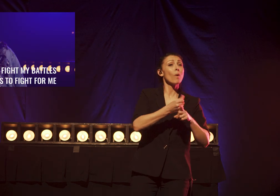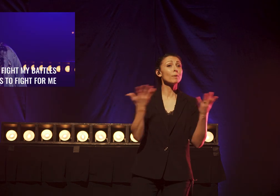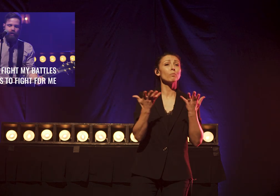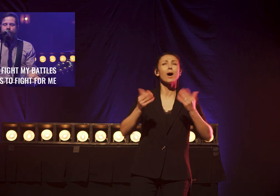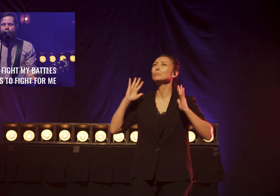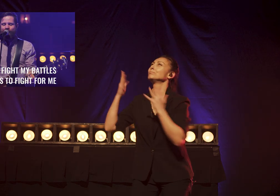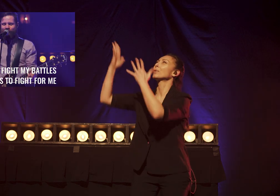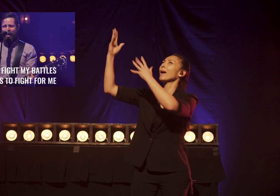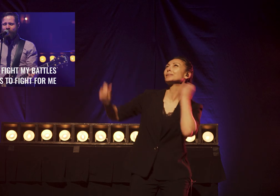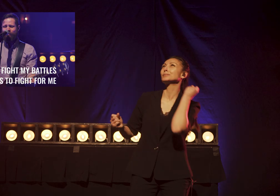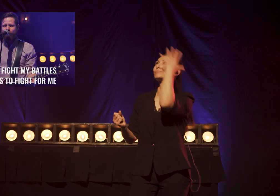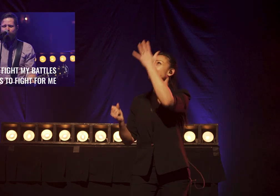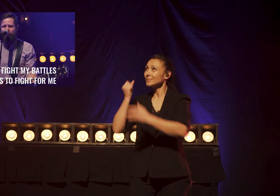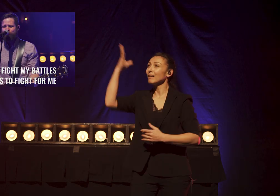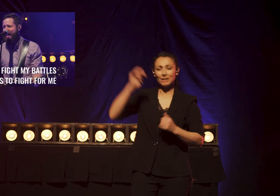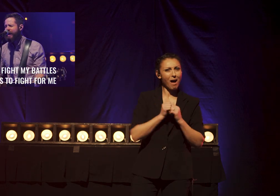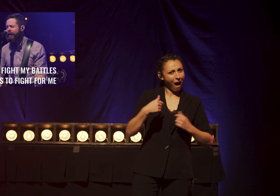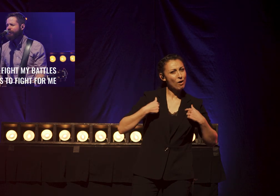This is how I fight my battles